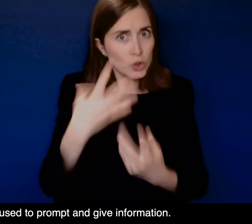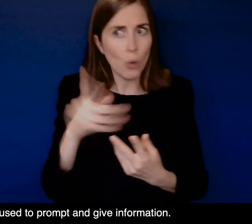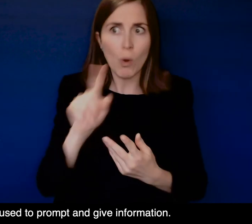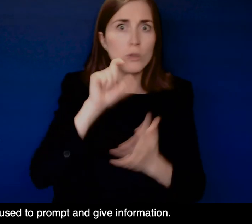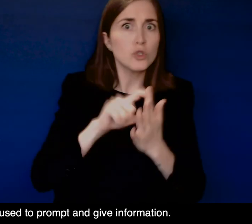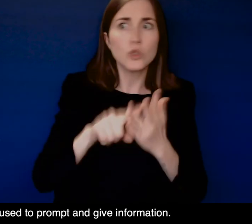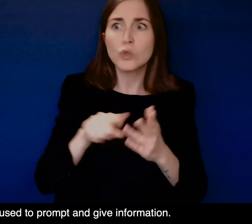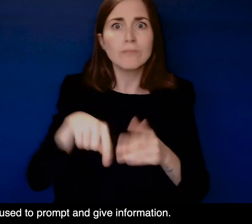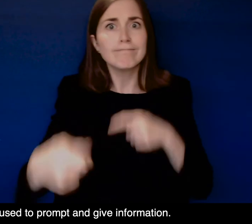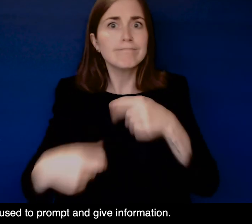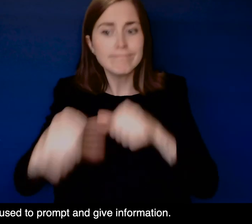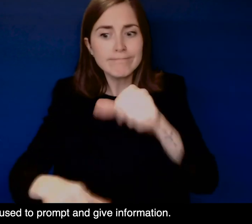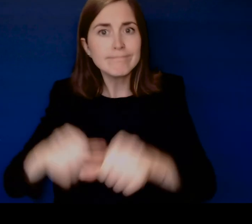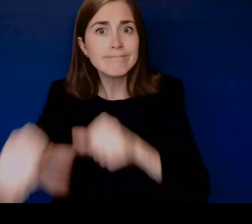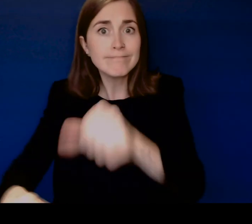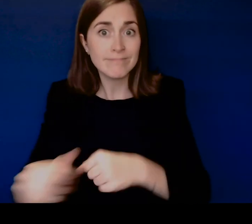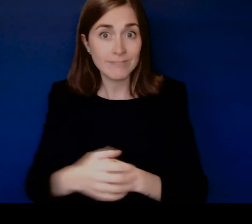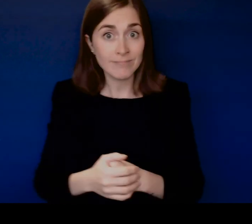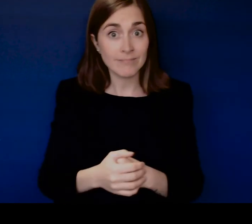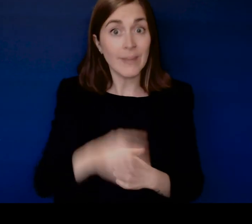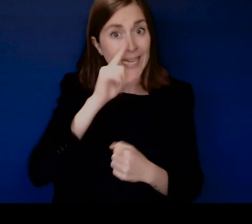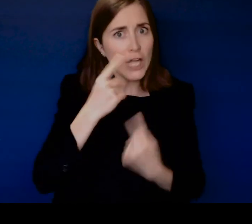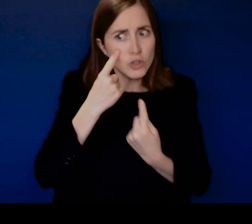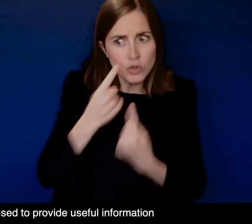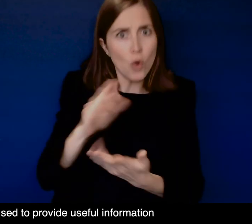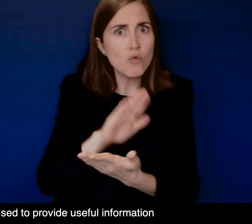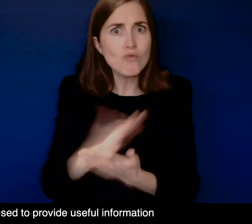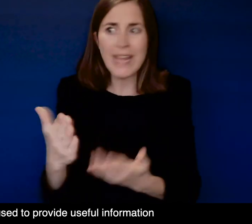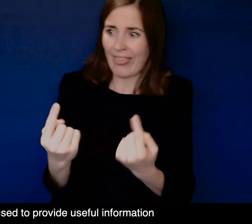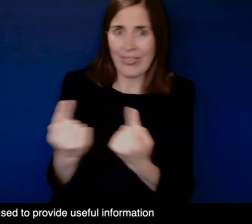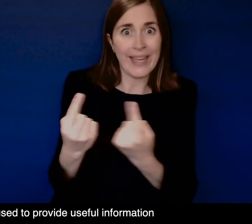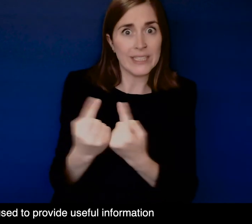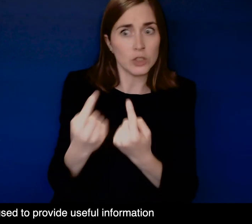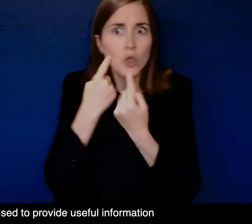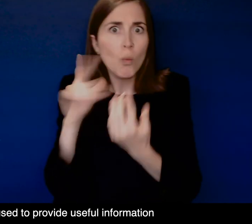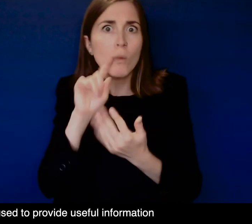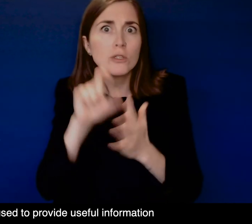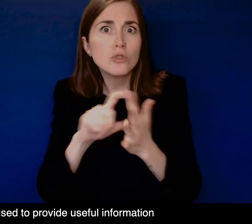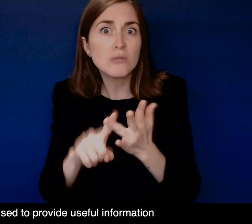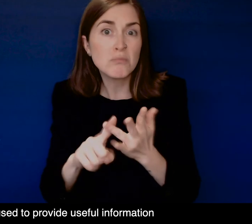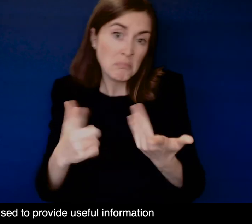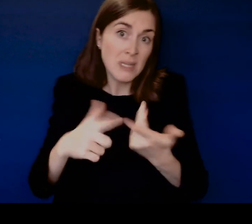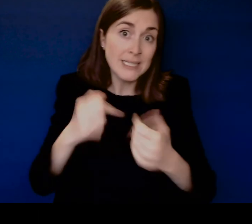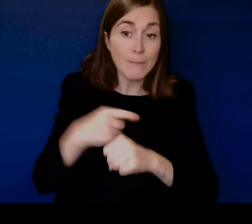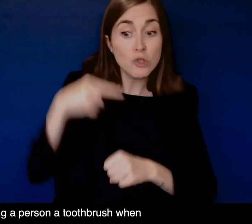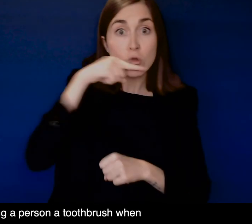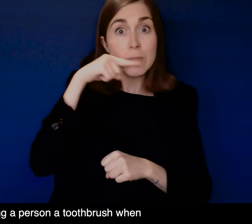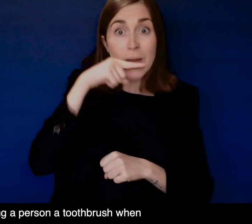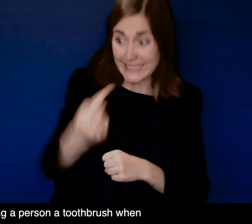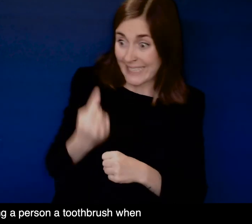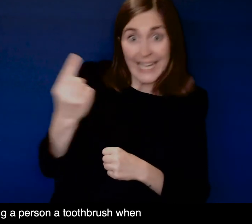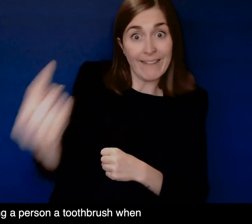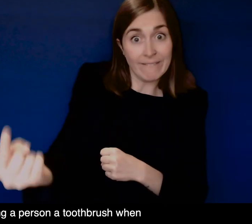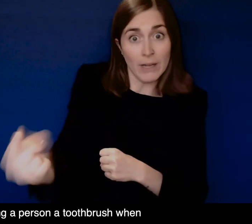also be used to prompt and give information Real objects can be used to provide useful information For